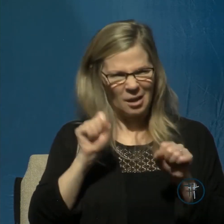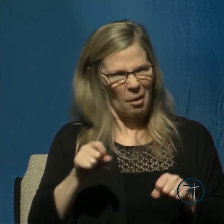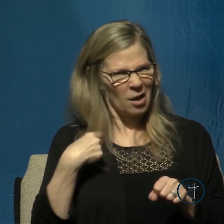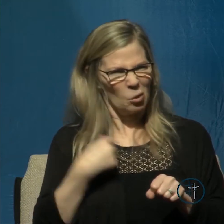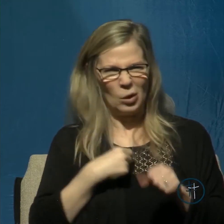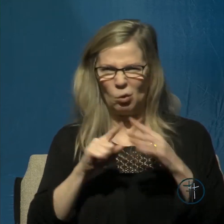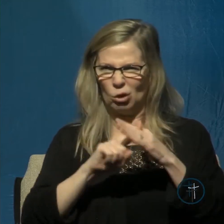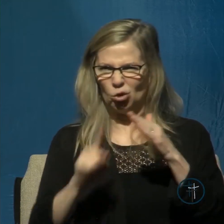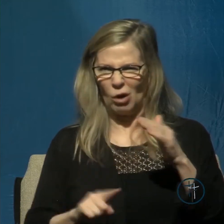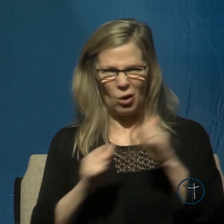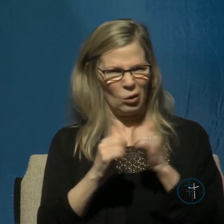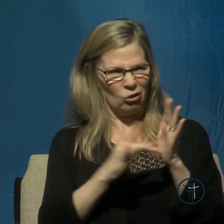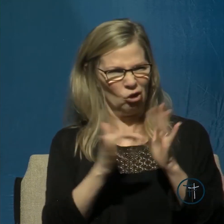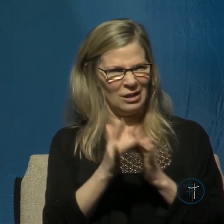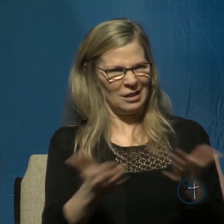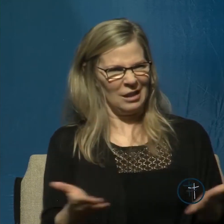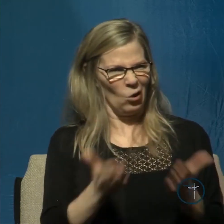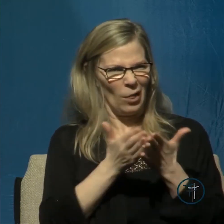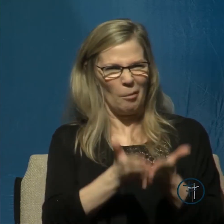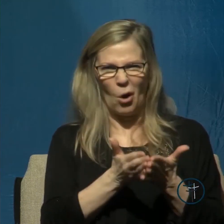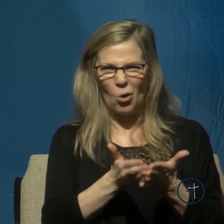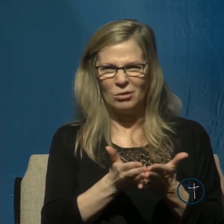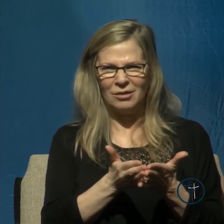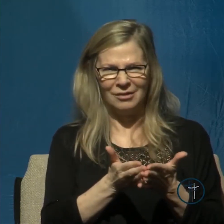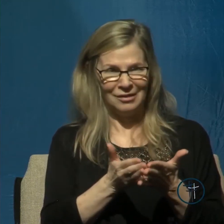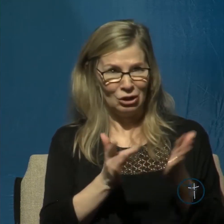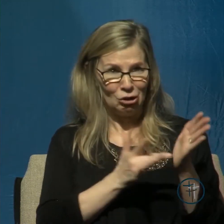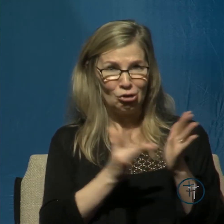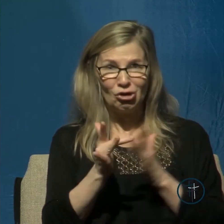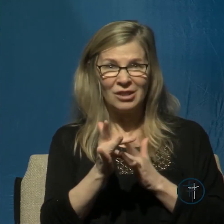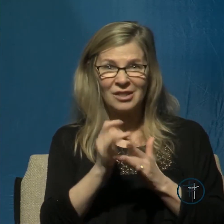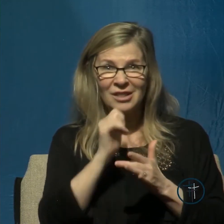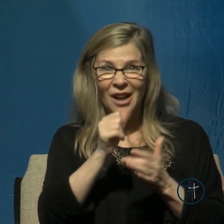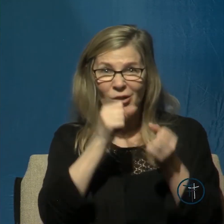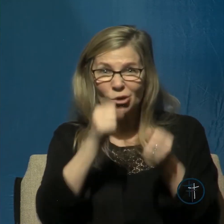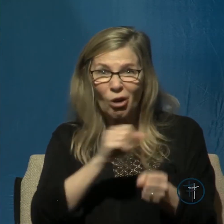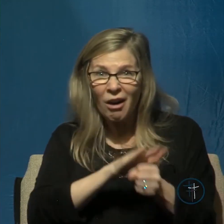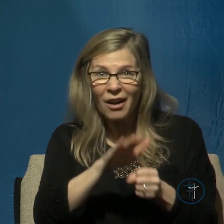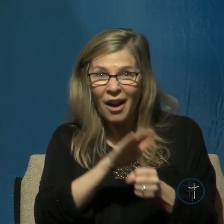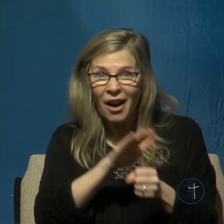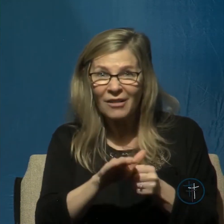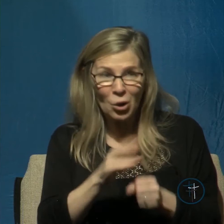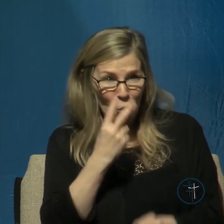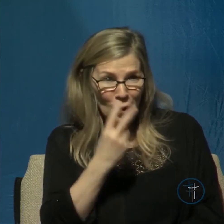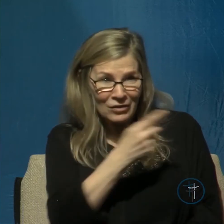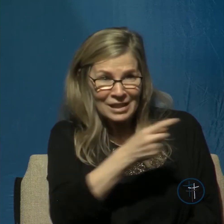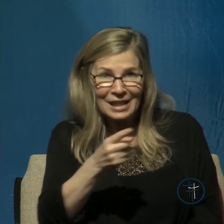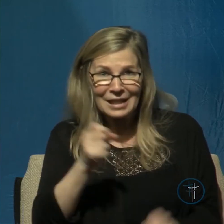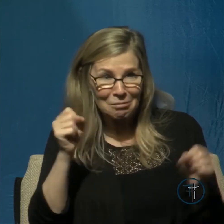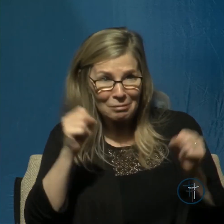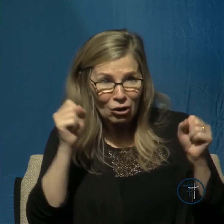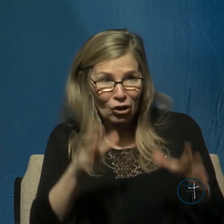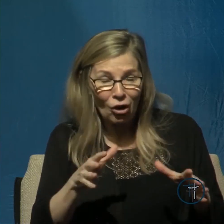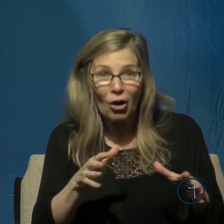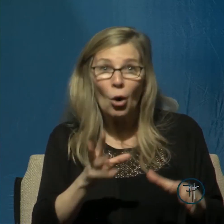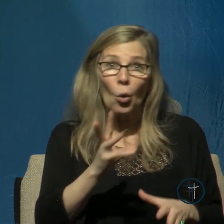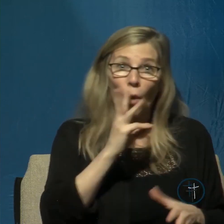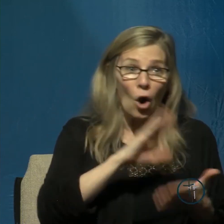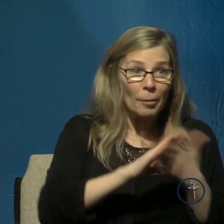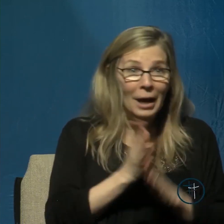with him in the boat is there anything he cannot do we've seen his miracles he turned the water into wine he can heal the blind